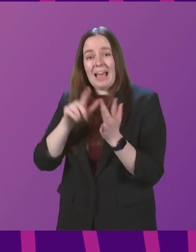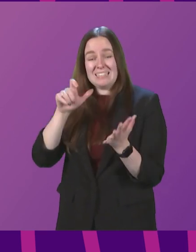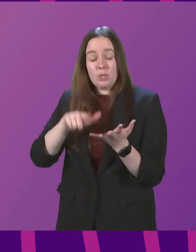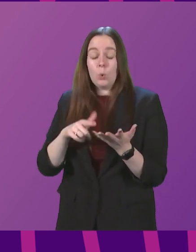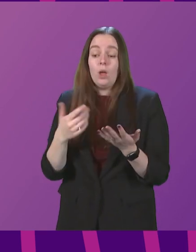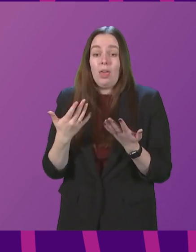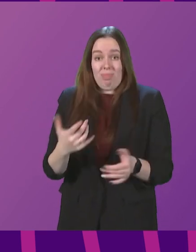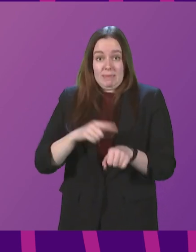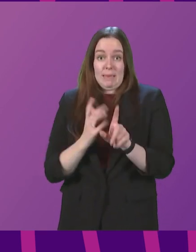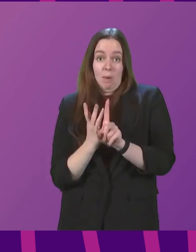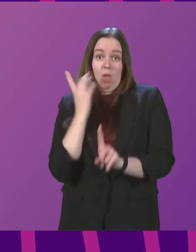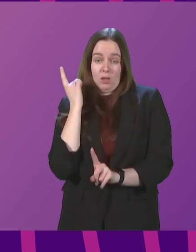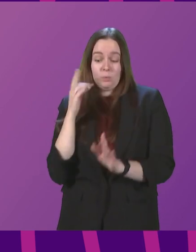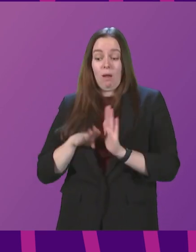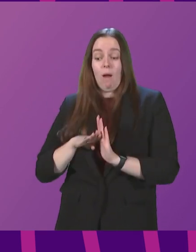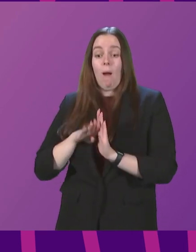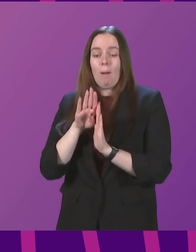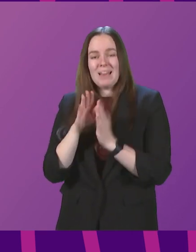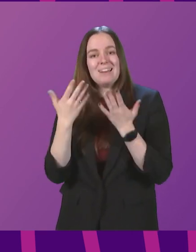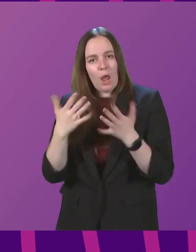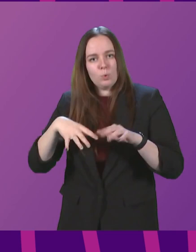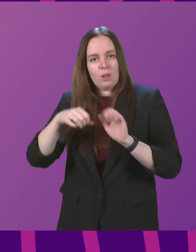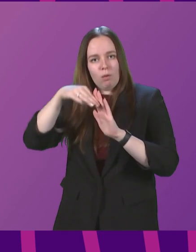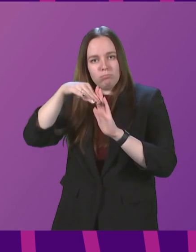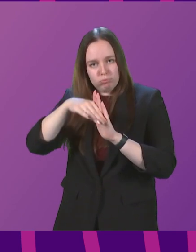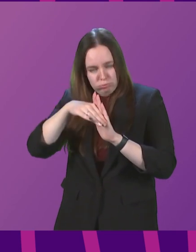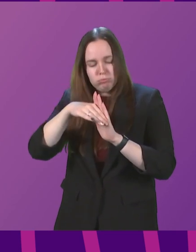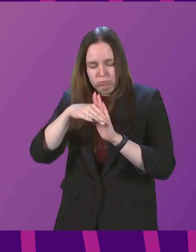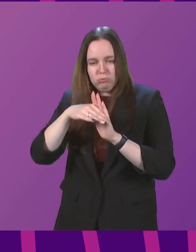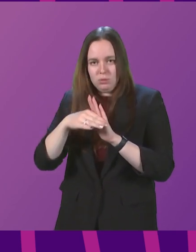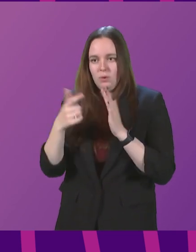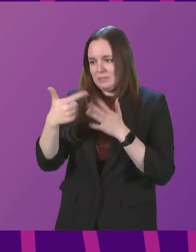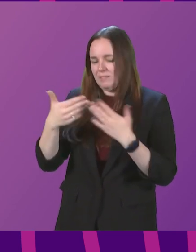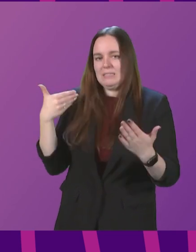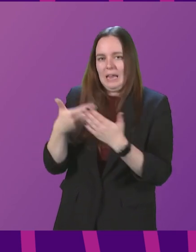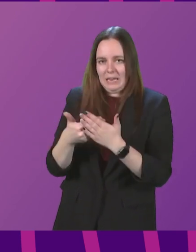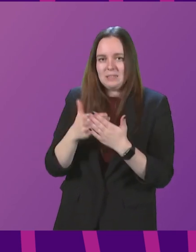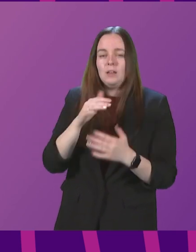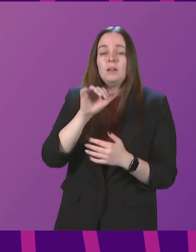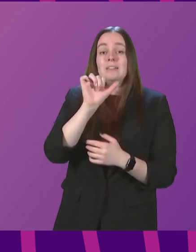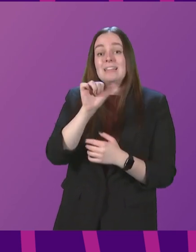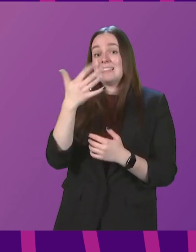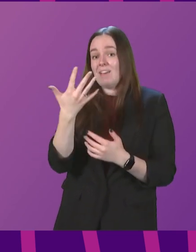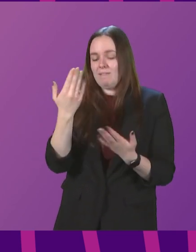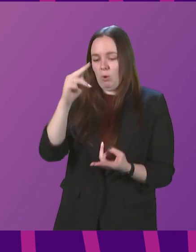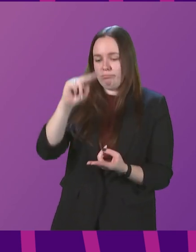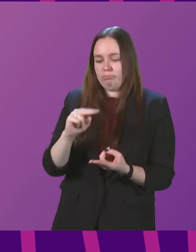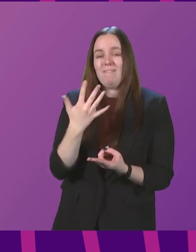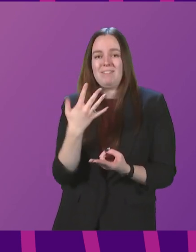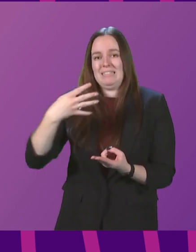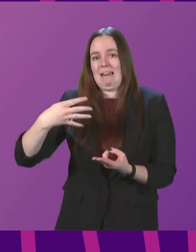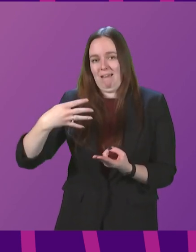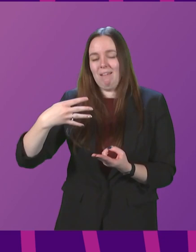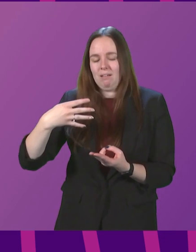this time last week was rising, has also now fallen slightly over the past seven days, from 65 to 59.